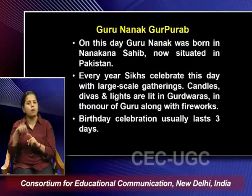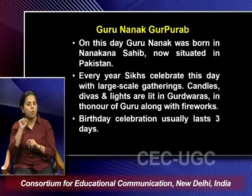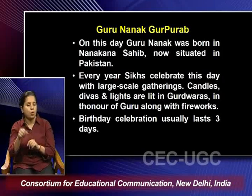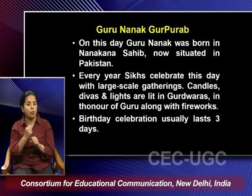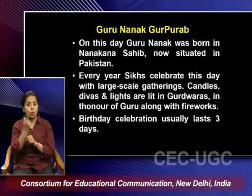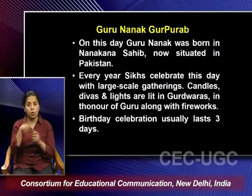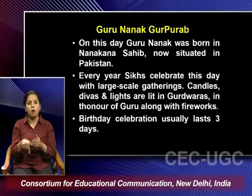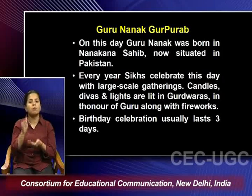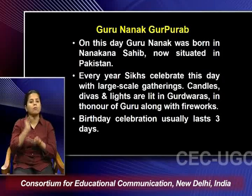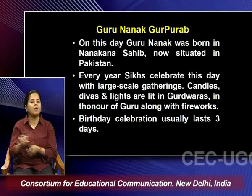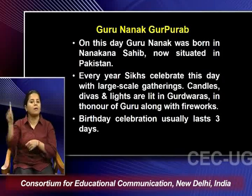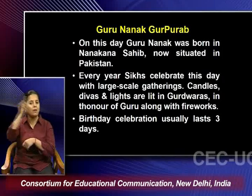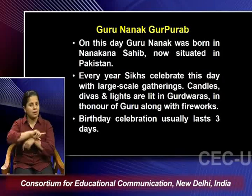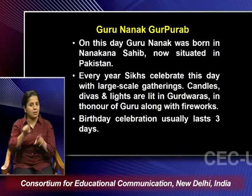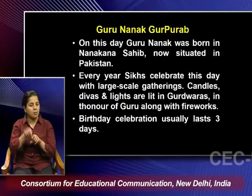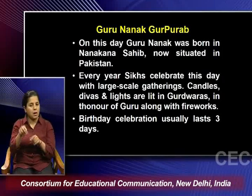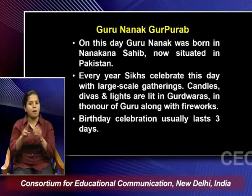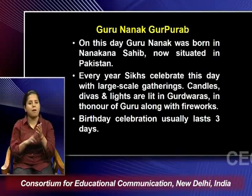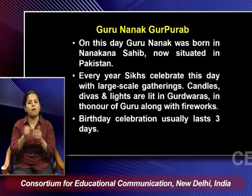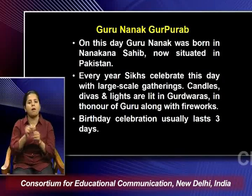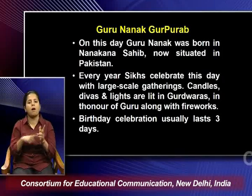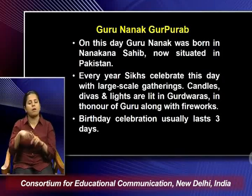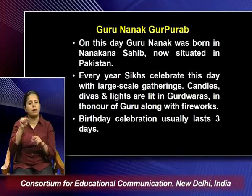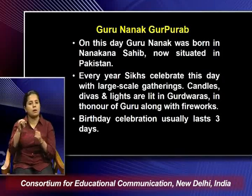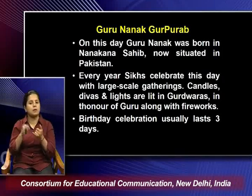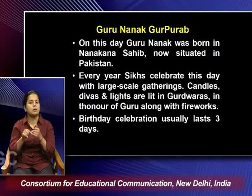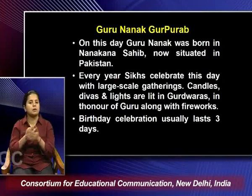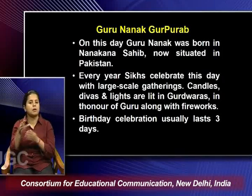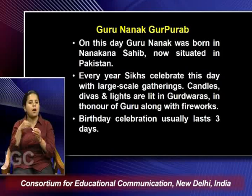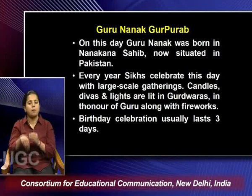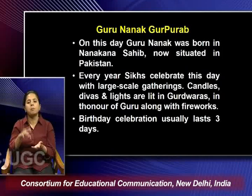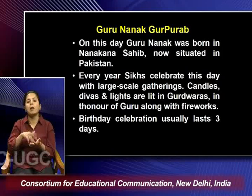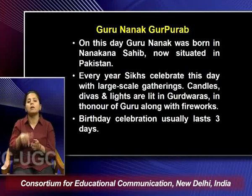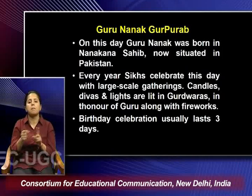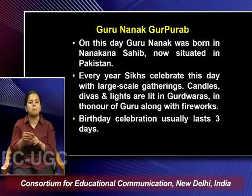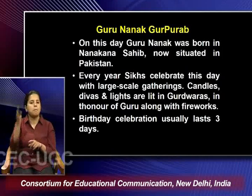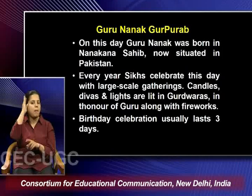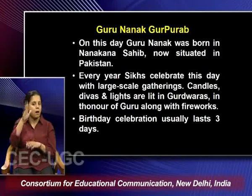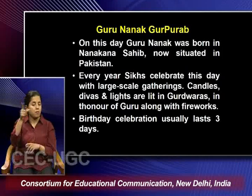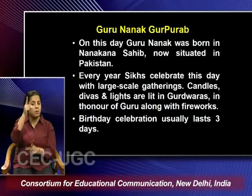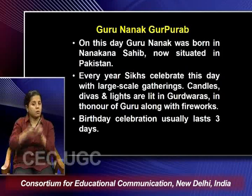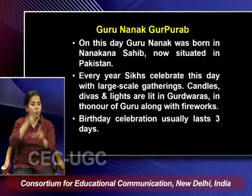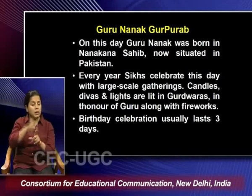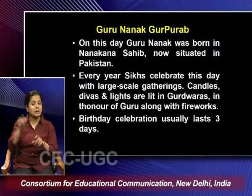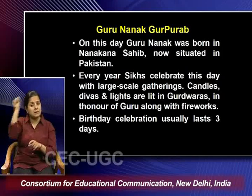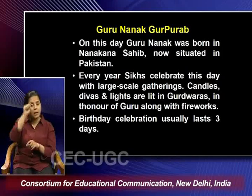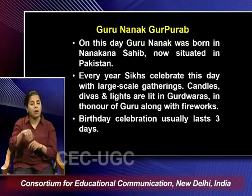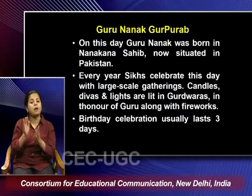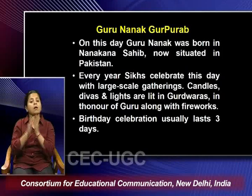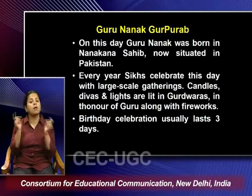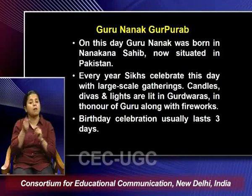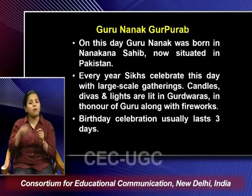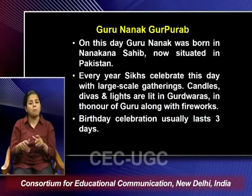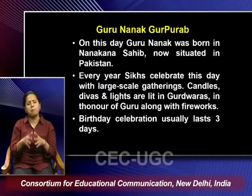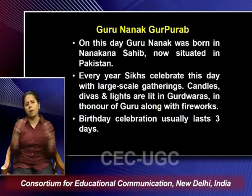Nanak was born in Nanakana Sahib which is now situated in Pakistan and every year Sikhs they celebrate this day with